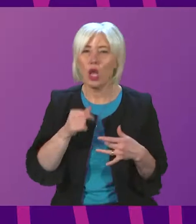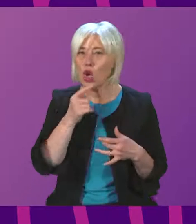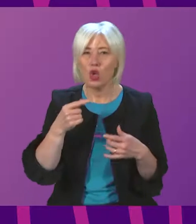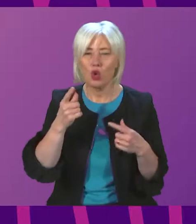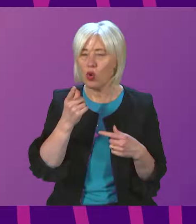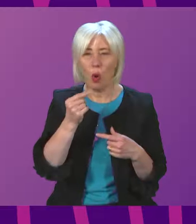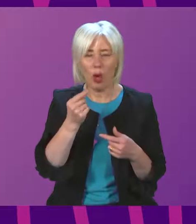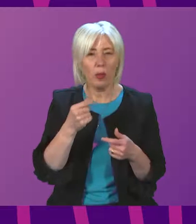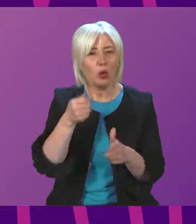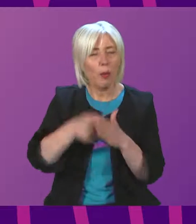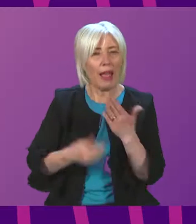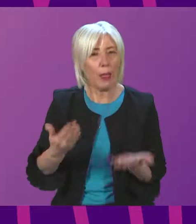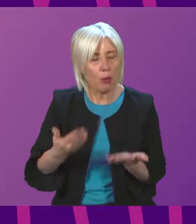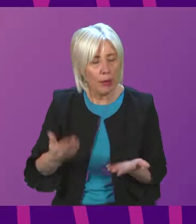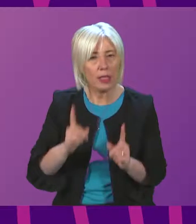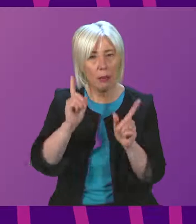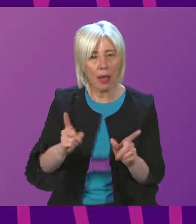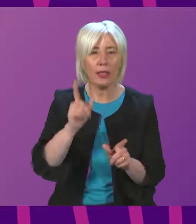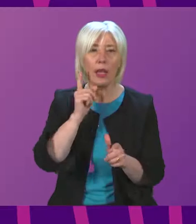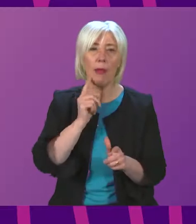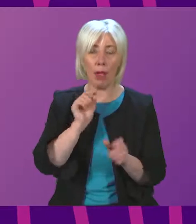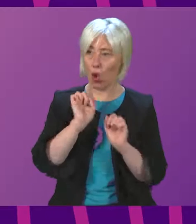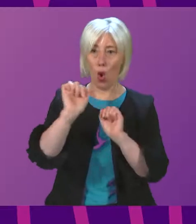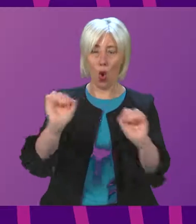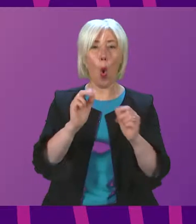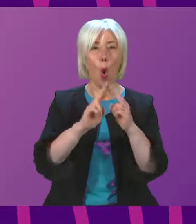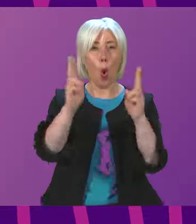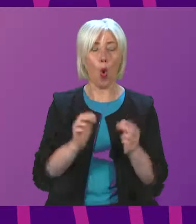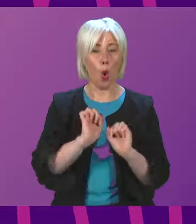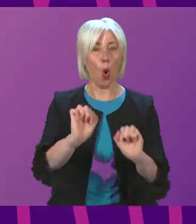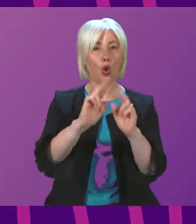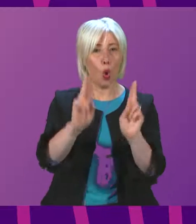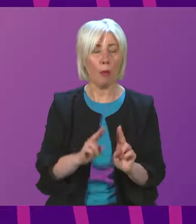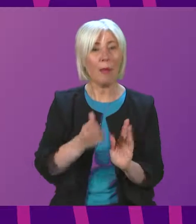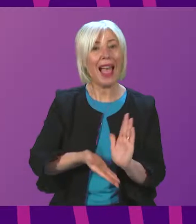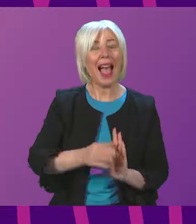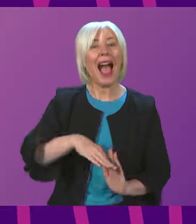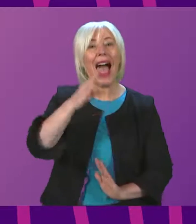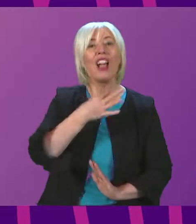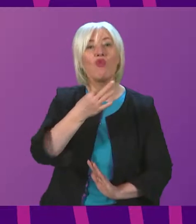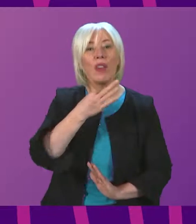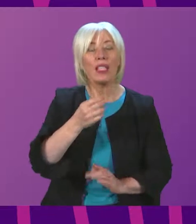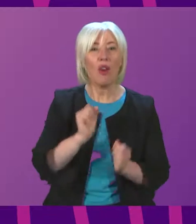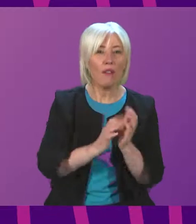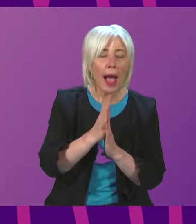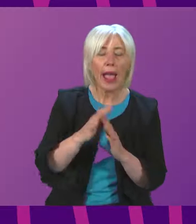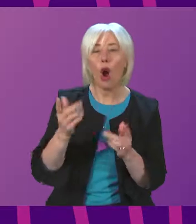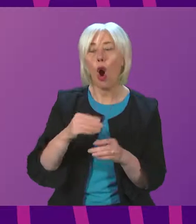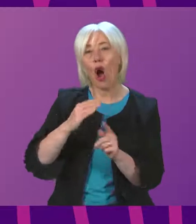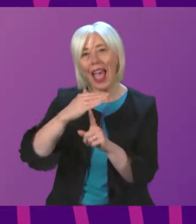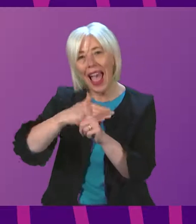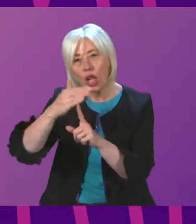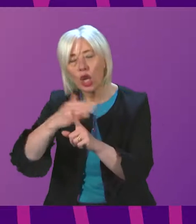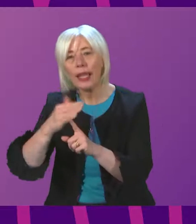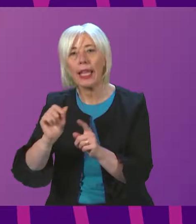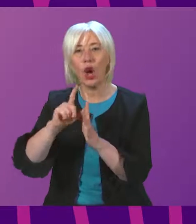two points. For those who own their home who are at high risk of fire or who are elderly or disabled, we have provided £1